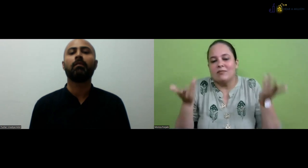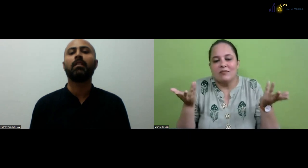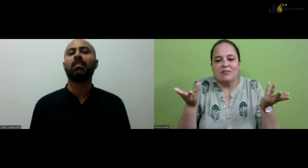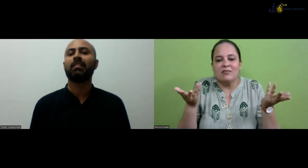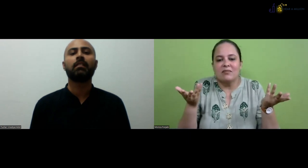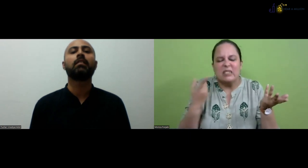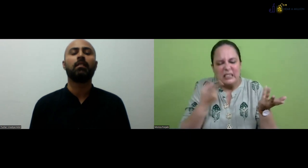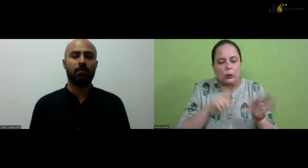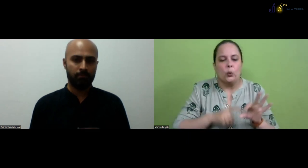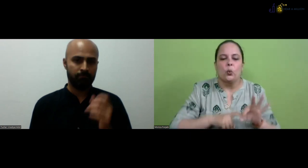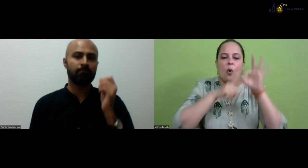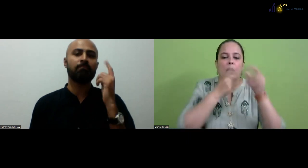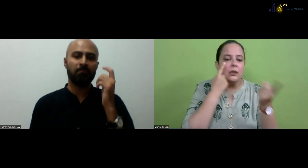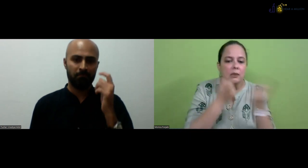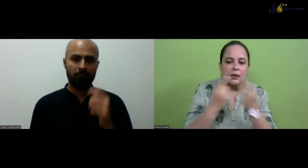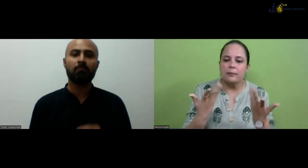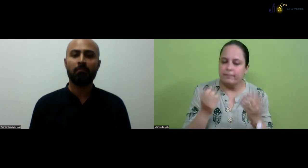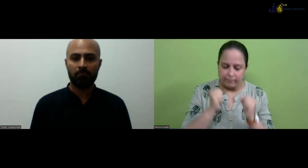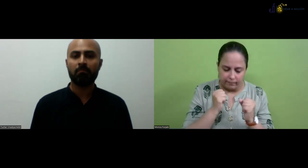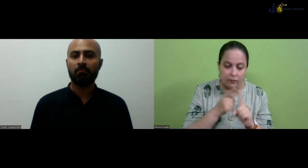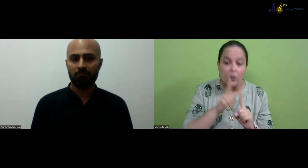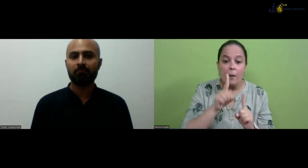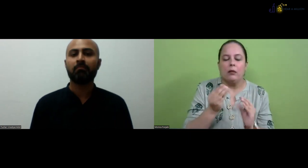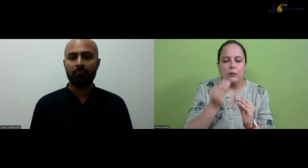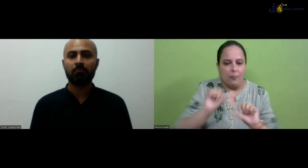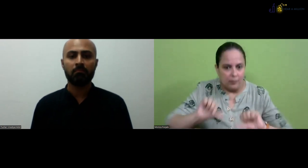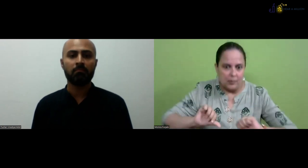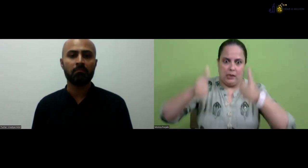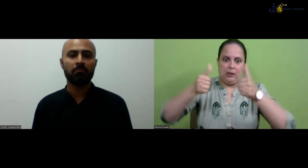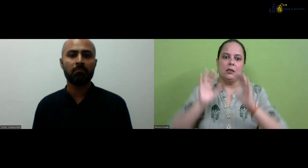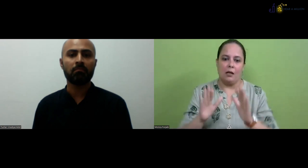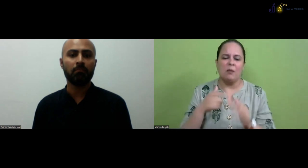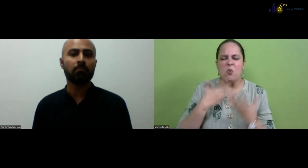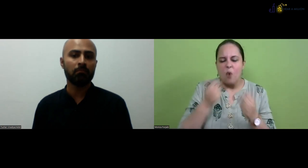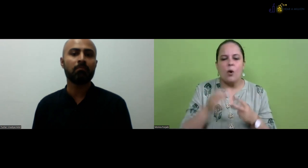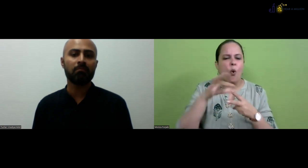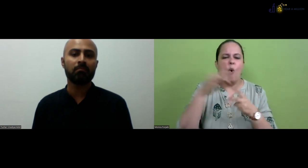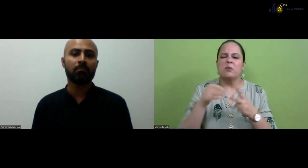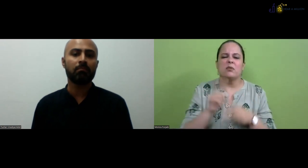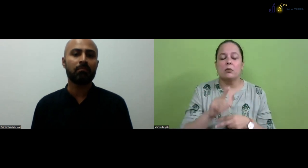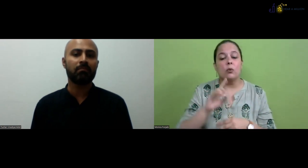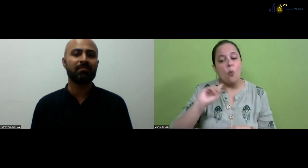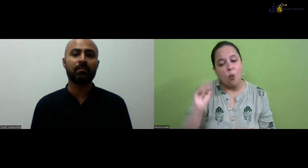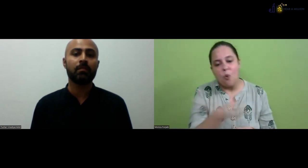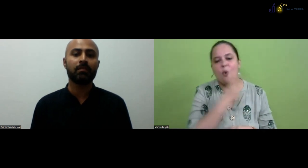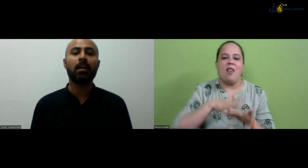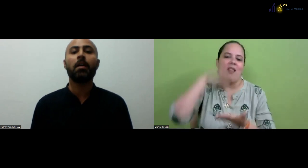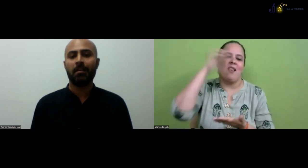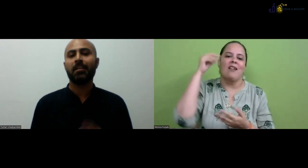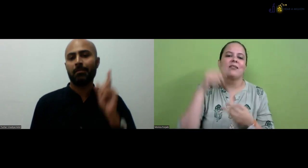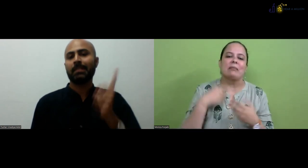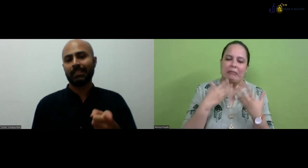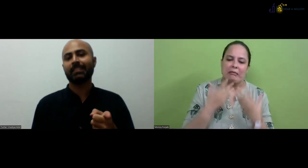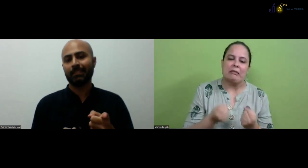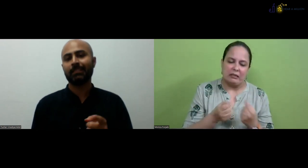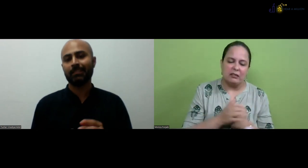see, um, whether a deaf person is being hired or a hearing person is teaching. That's a difficult thing here. But yeah,